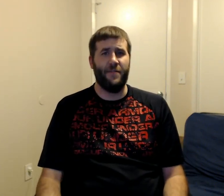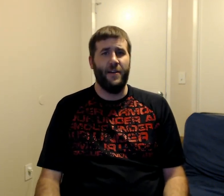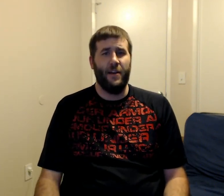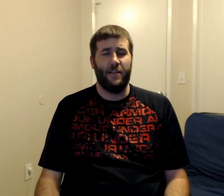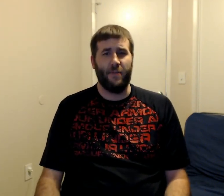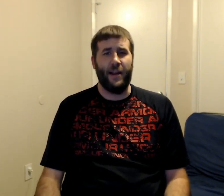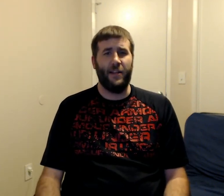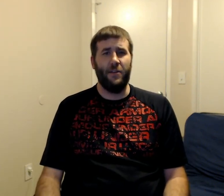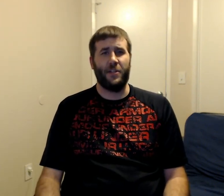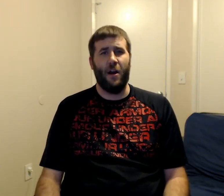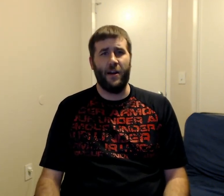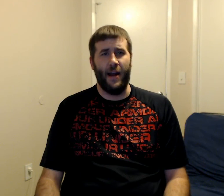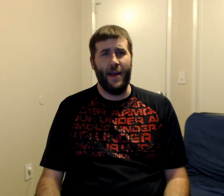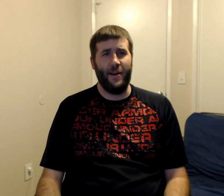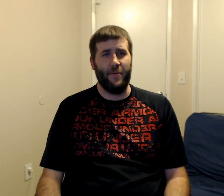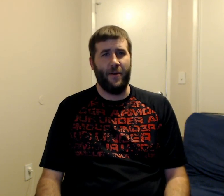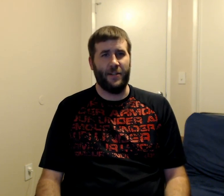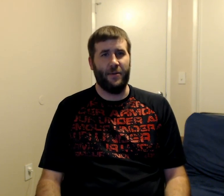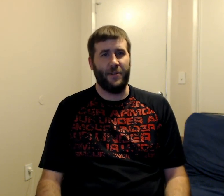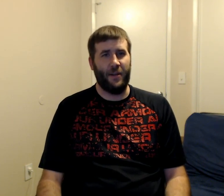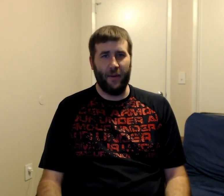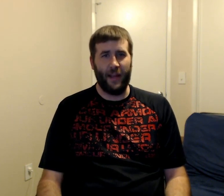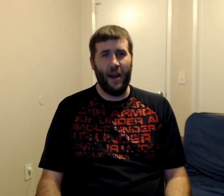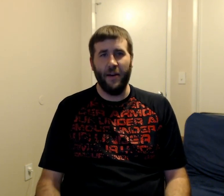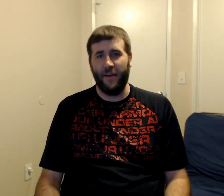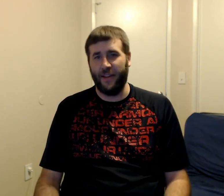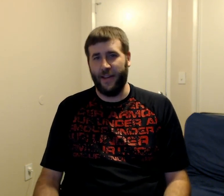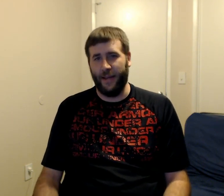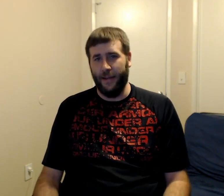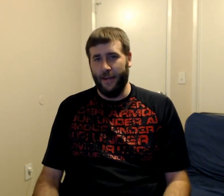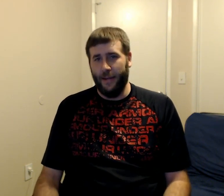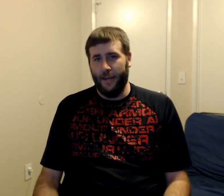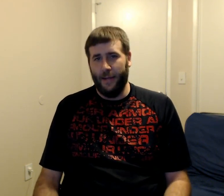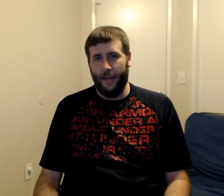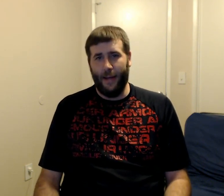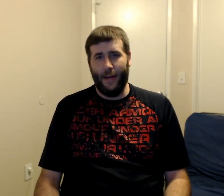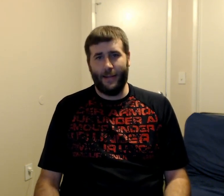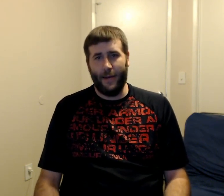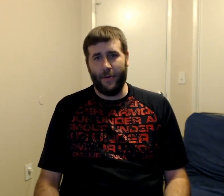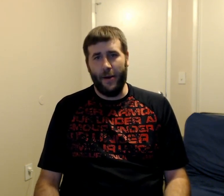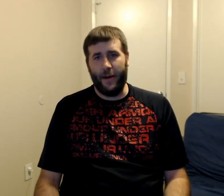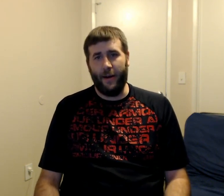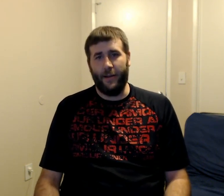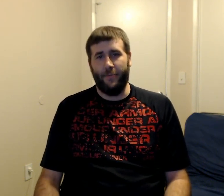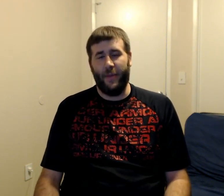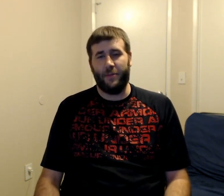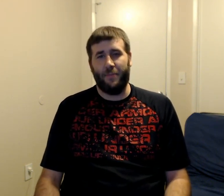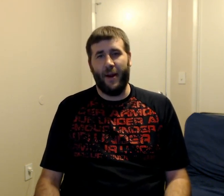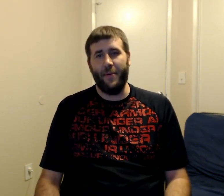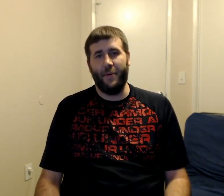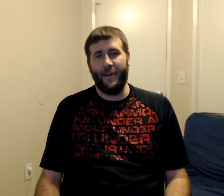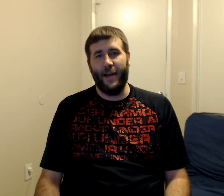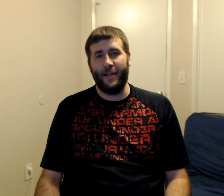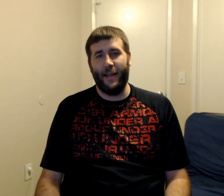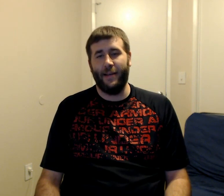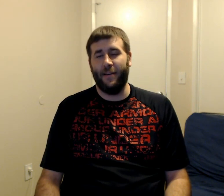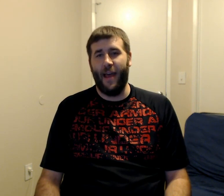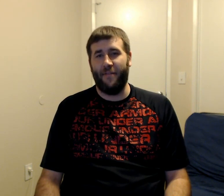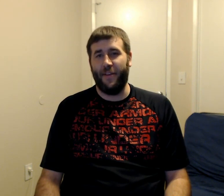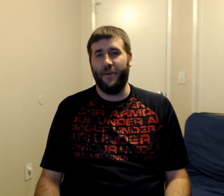the right to use the Hardy name anymore. So we'll see where they go with everything. Uh... Down the road here. It's probably not the end of that feud.